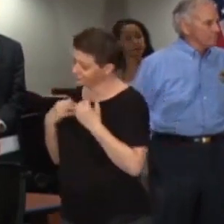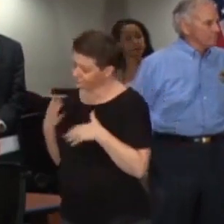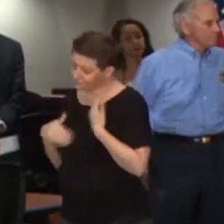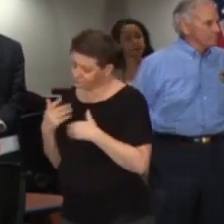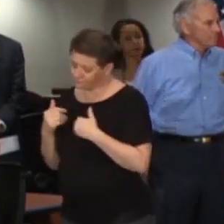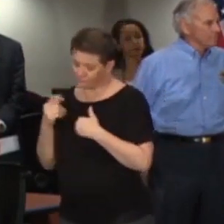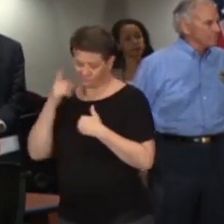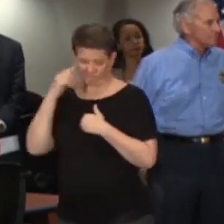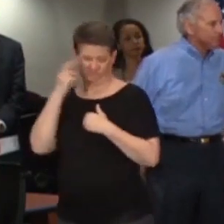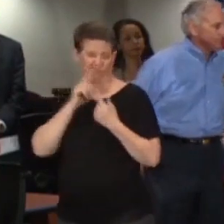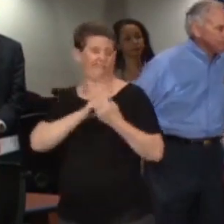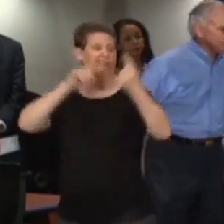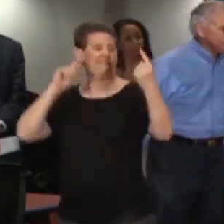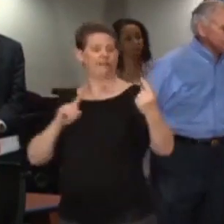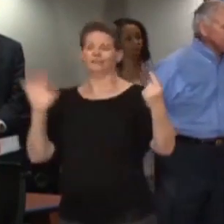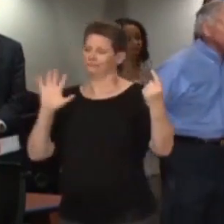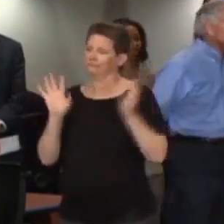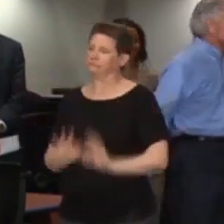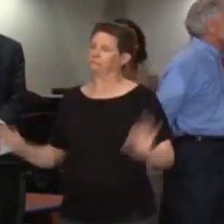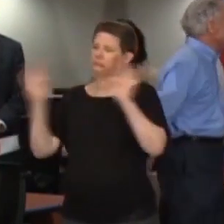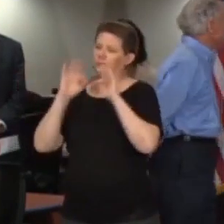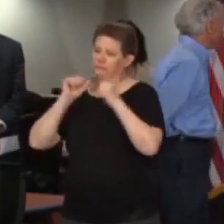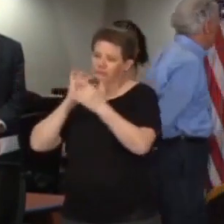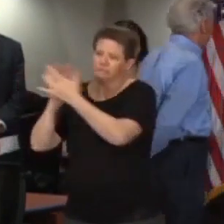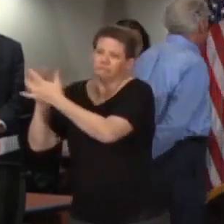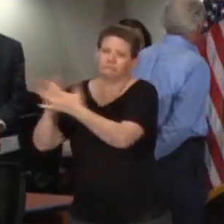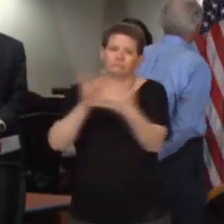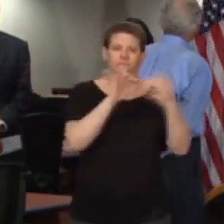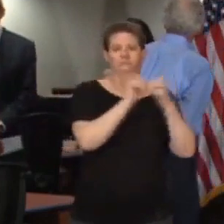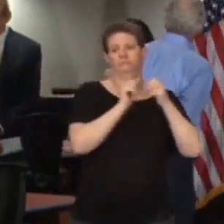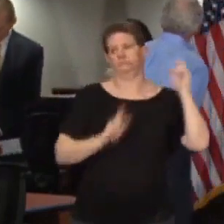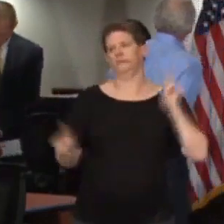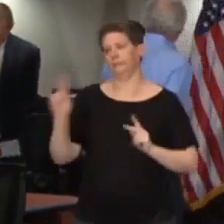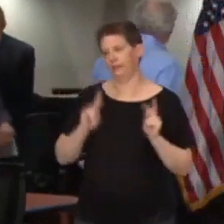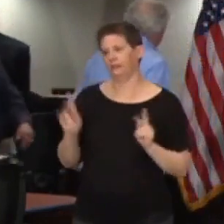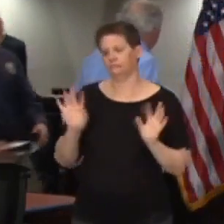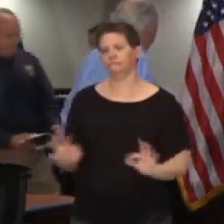apart. Thank you, Governor. Thank you, Mayor. Ms. Stinson.